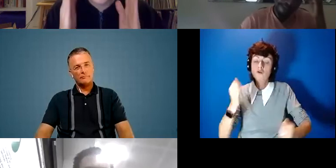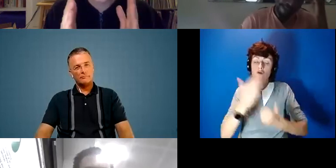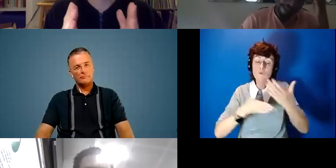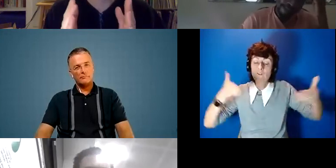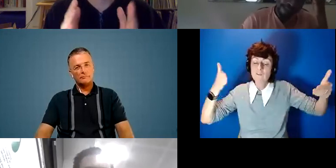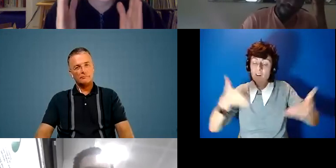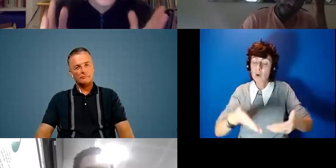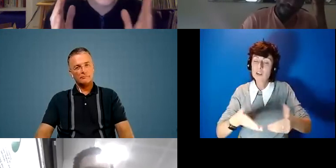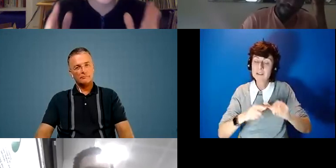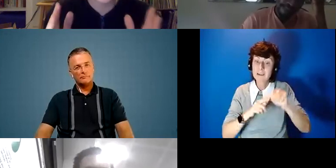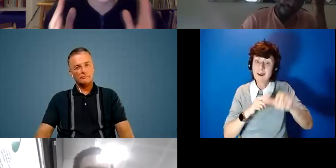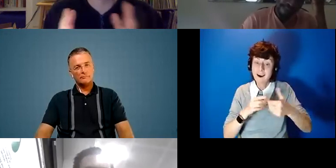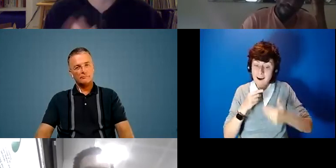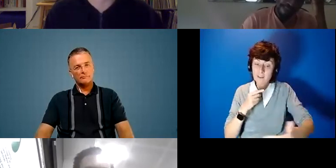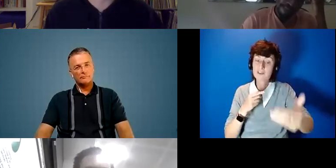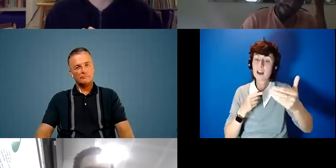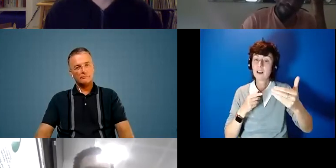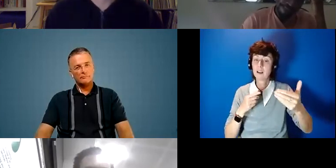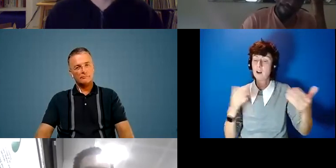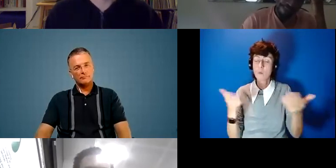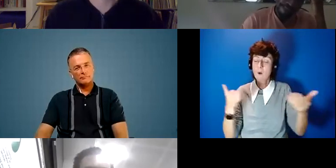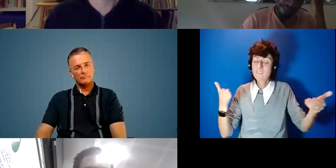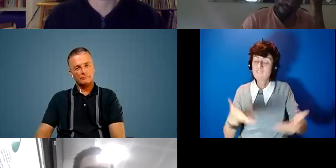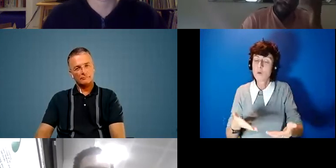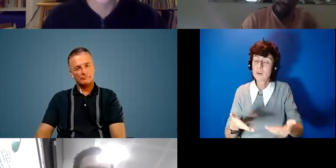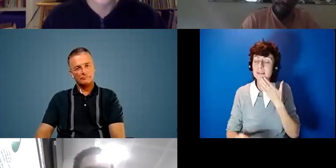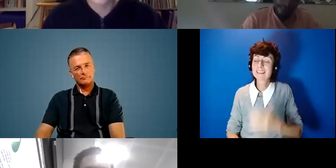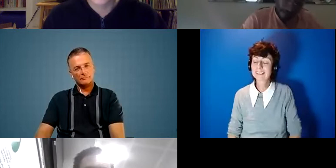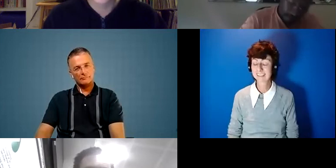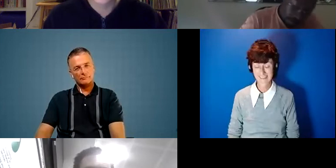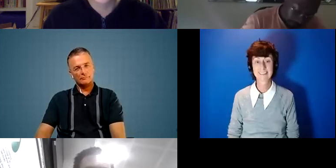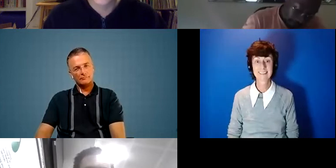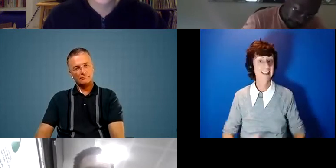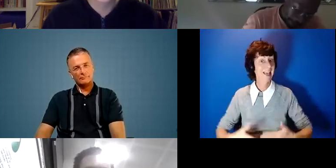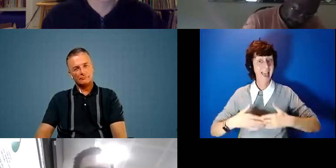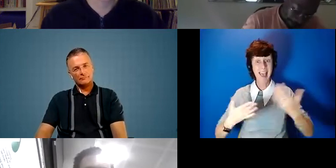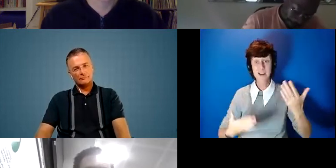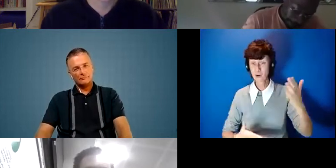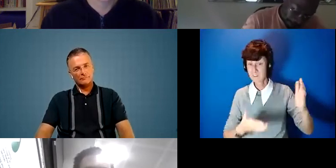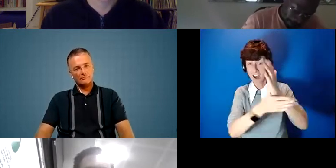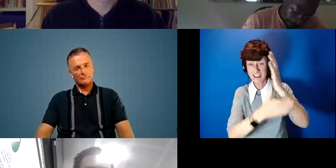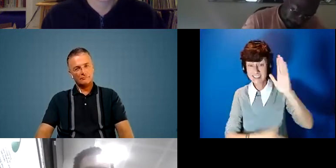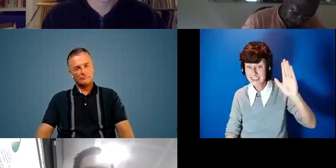we should be um focusing our our action on um does anyone want to go first